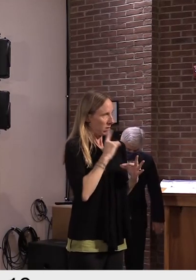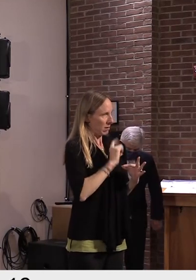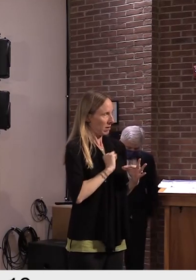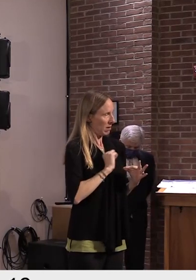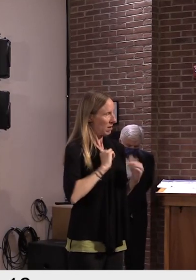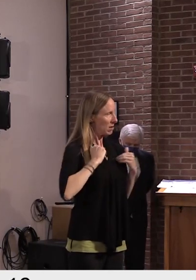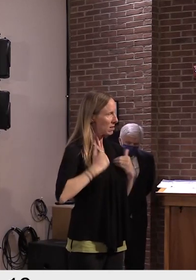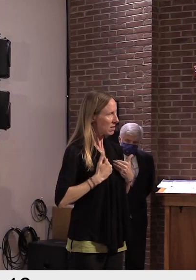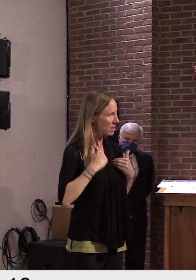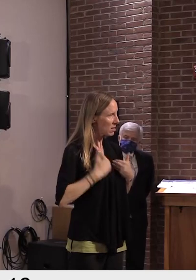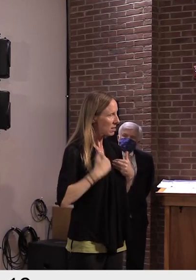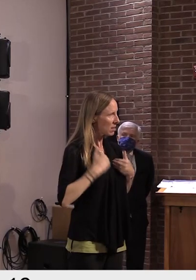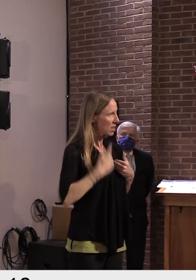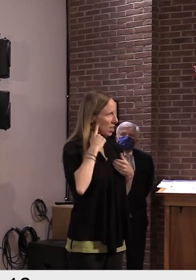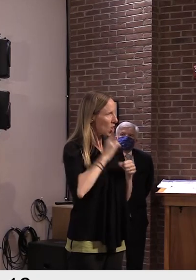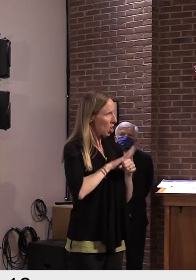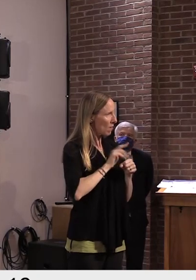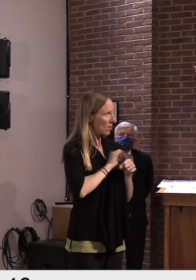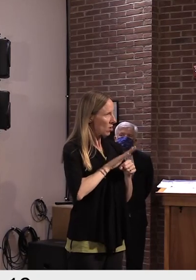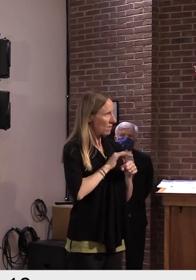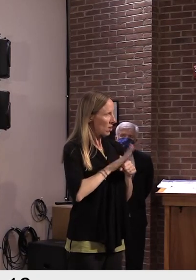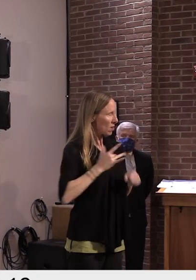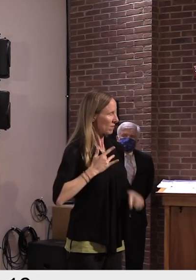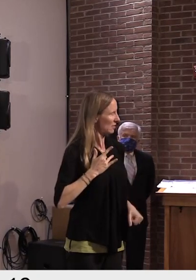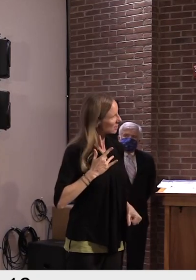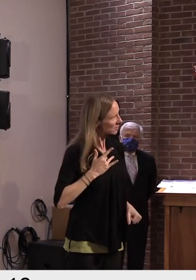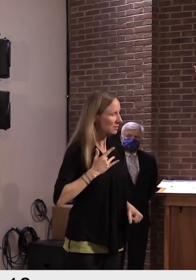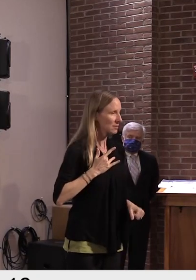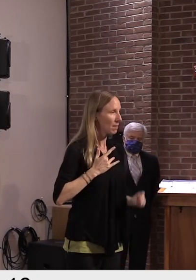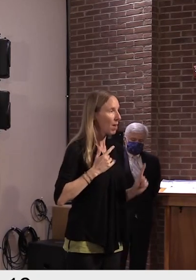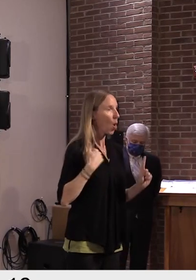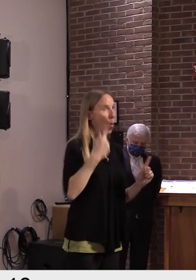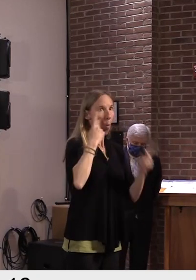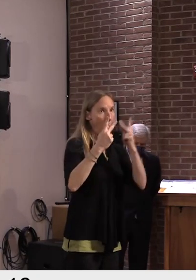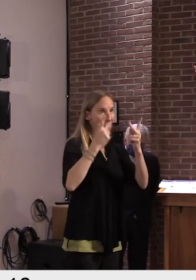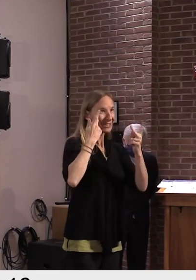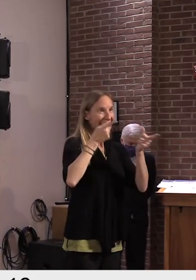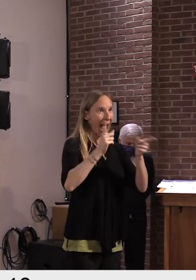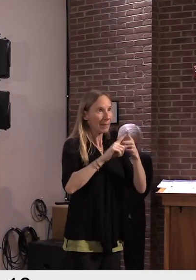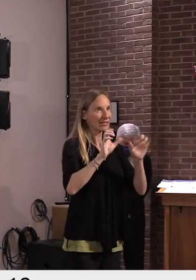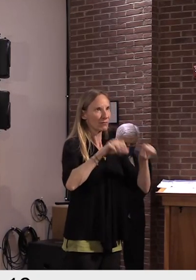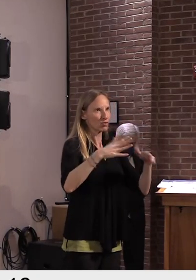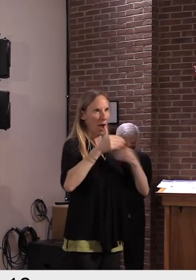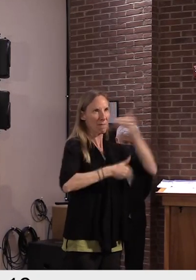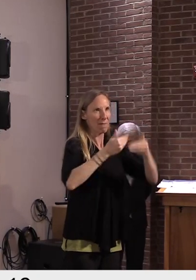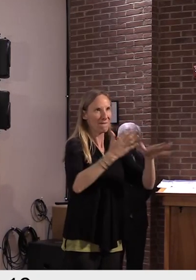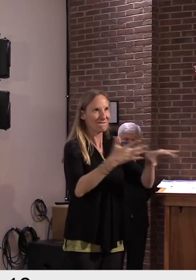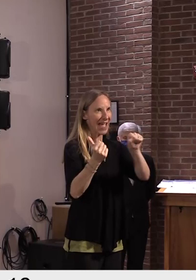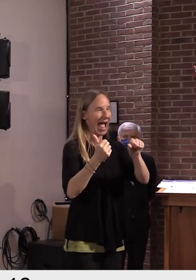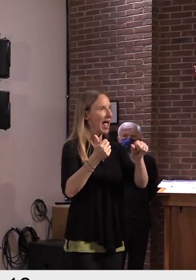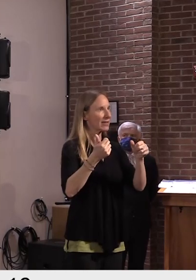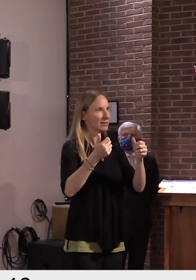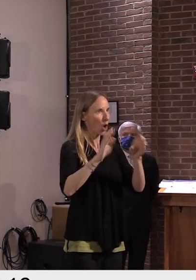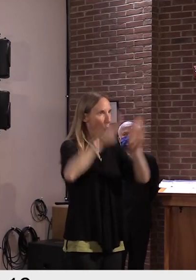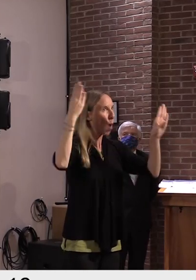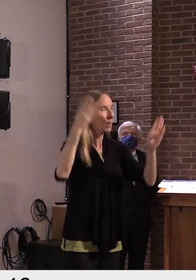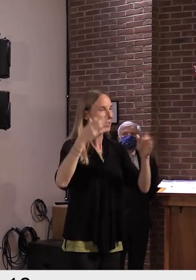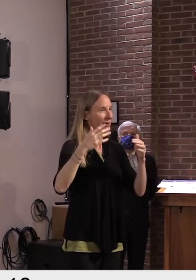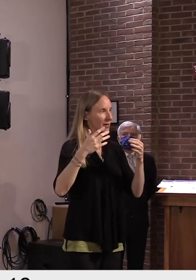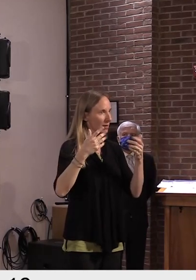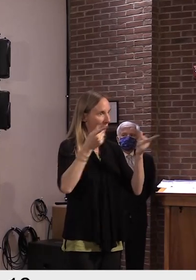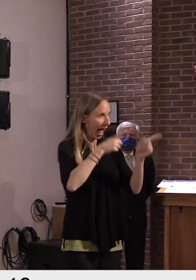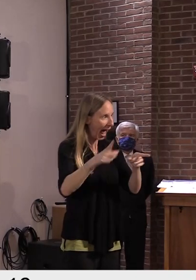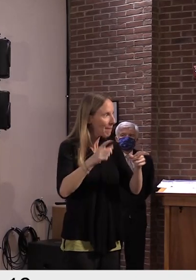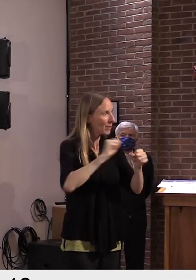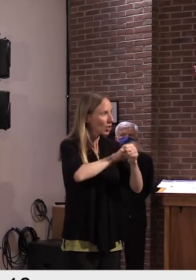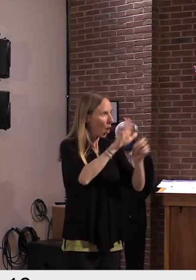we can see what happens when we let our guard down and move too quickly to get back to normal. In states that have done this, the virus